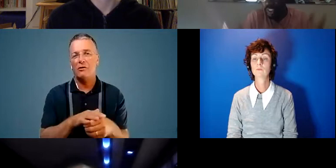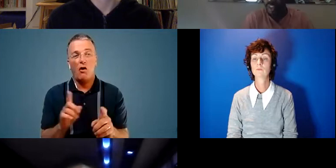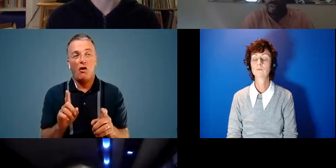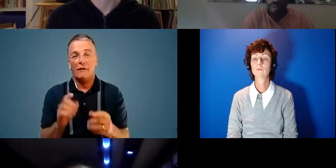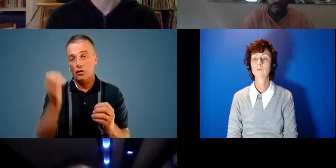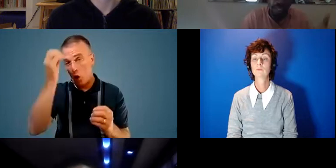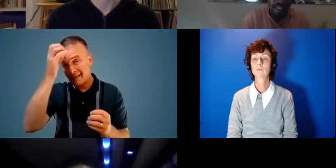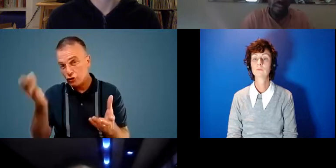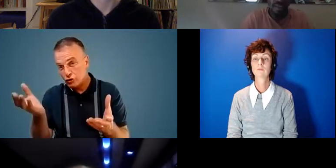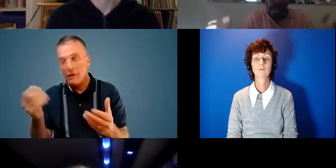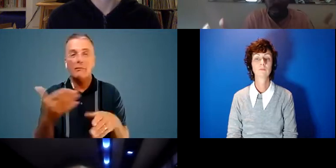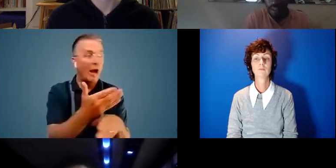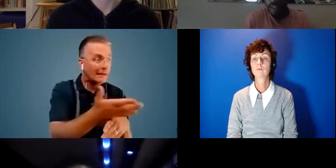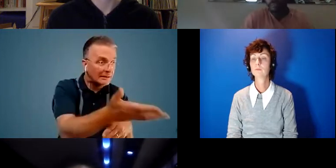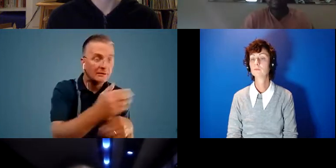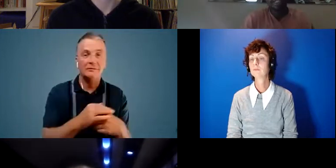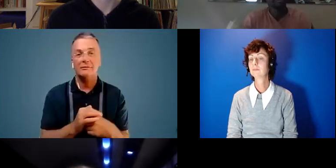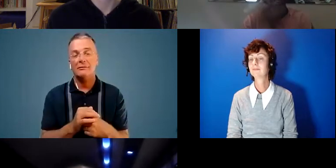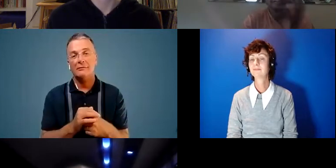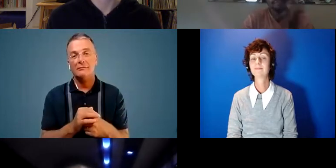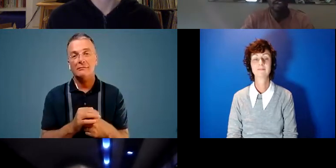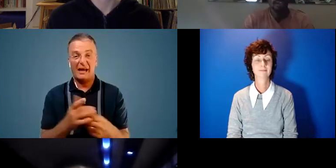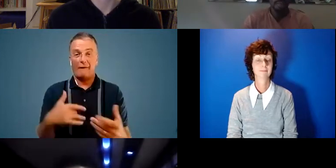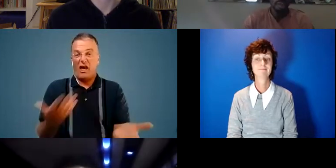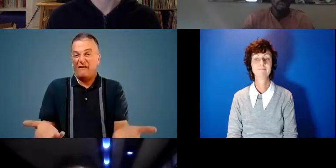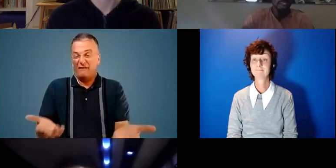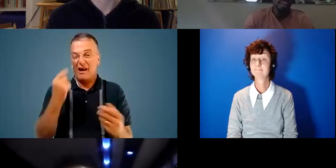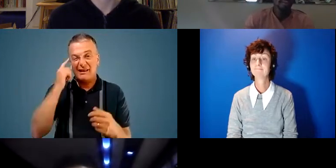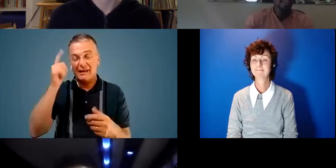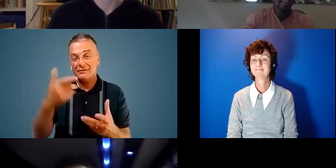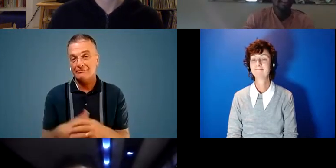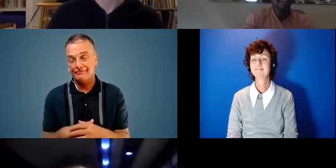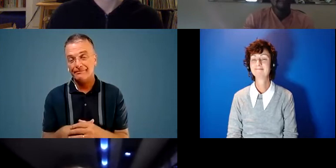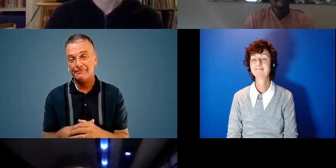of knowledge of practice um and of life i guess more generally